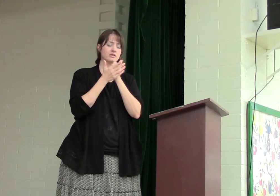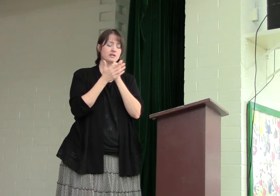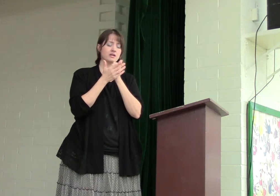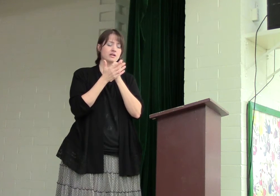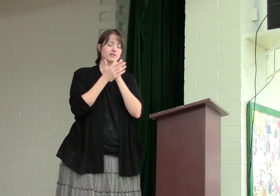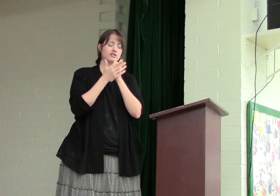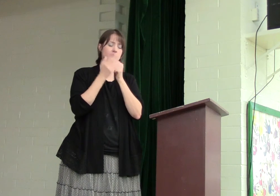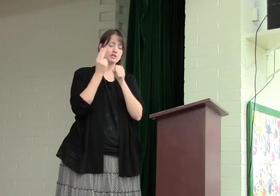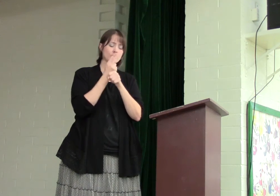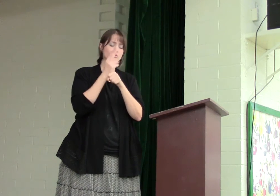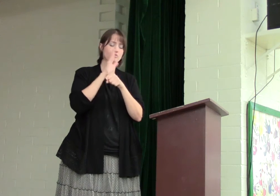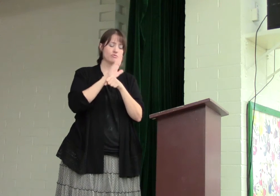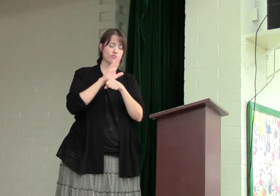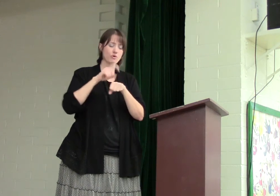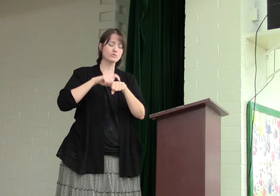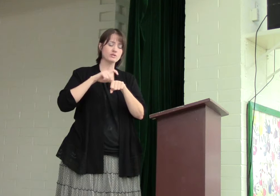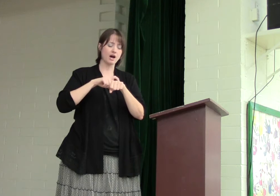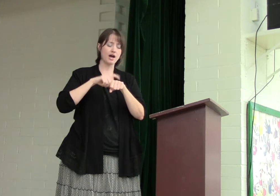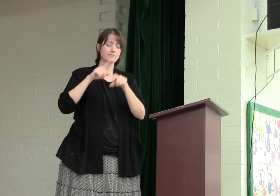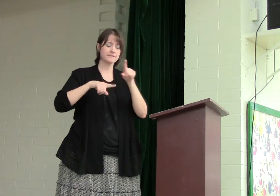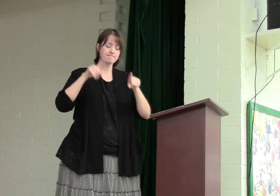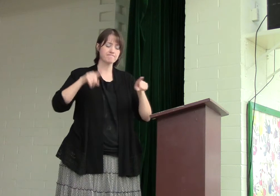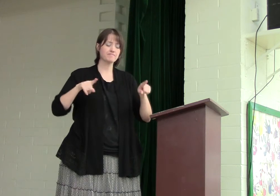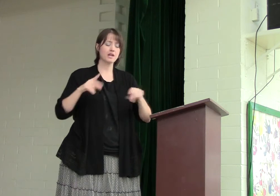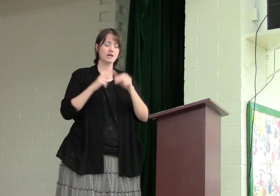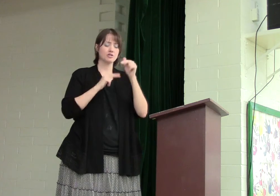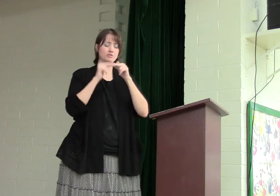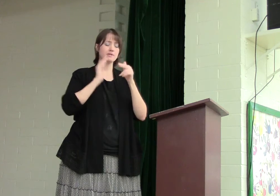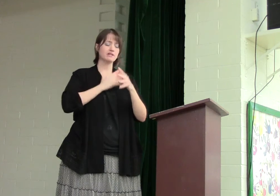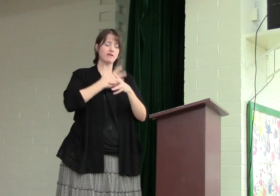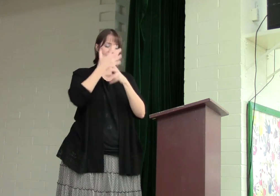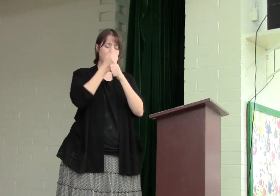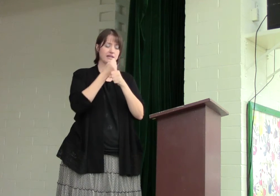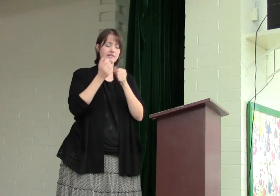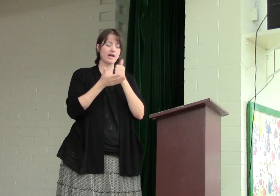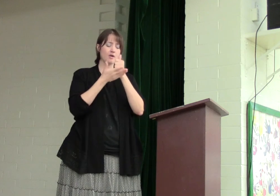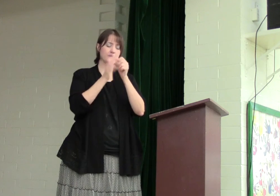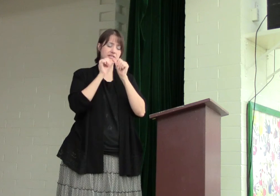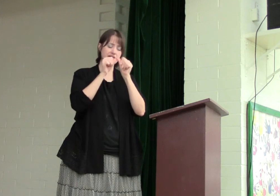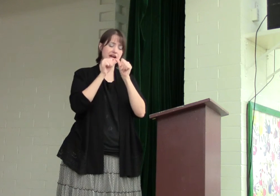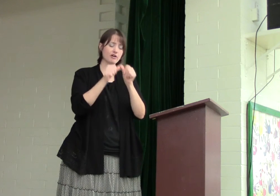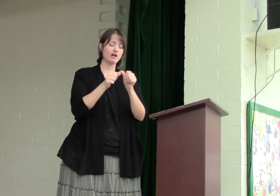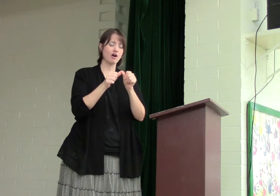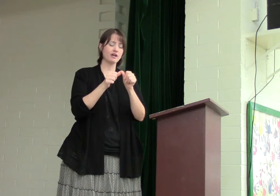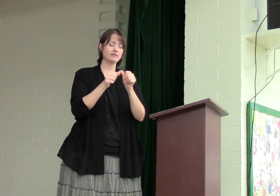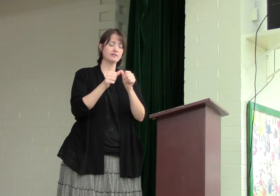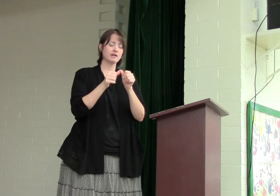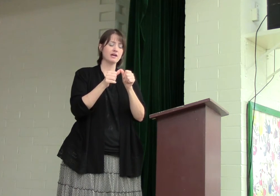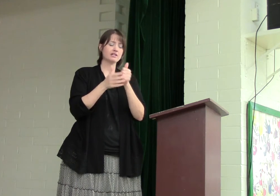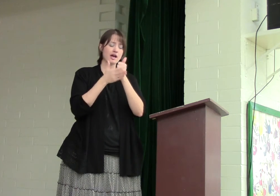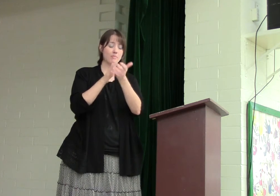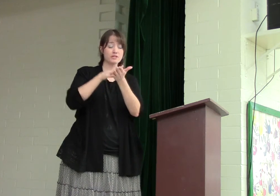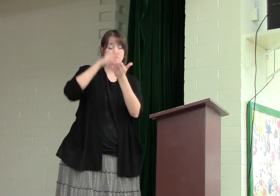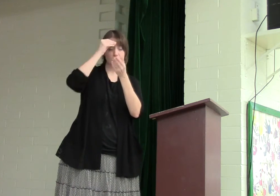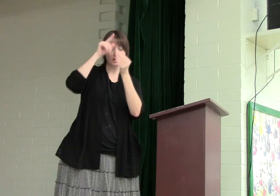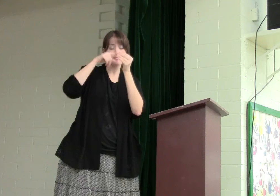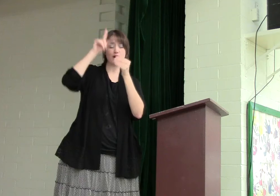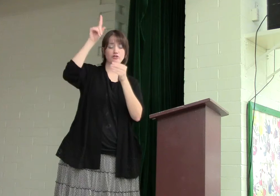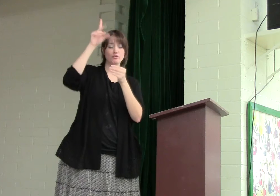that you would use those times to build our faith, to help us to carry on, to help us learn about you